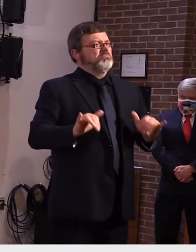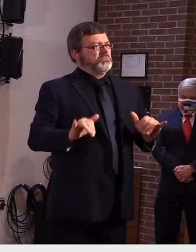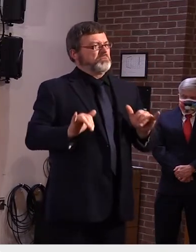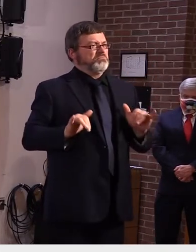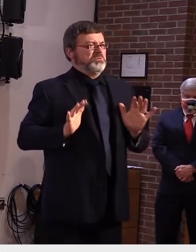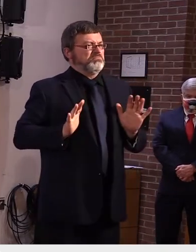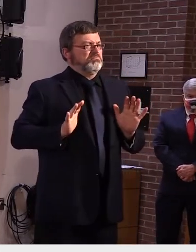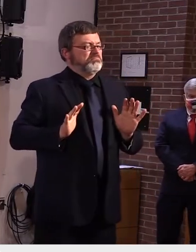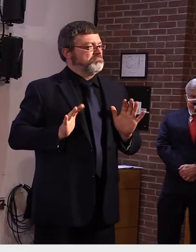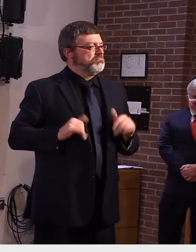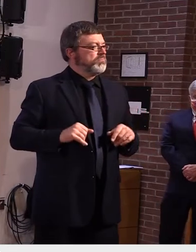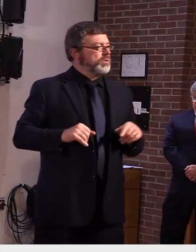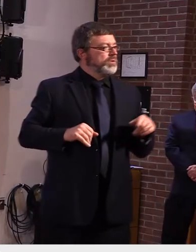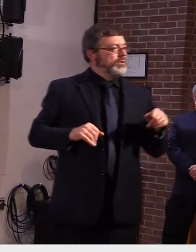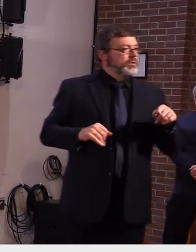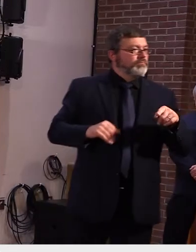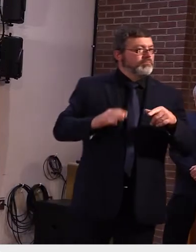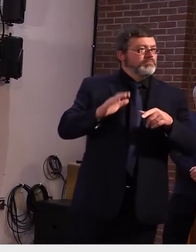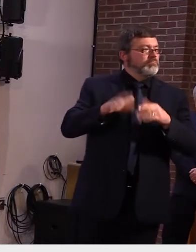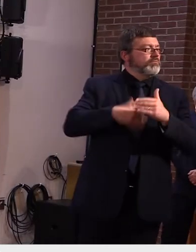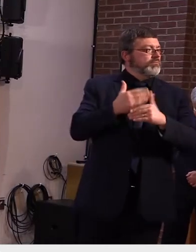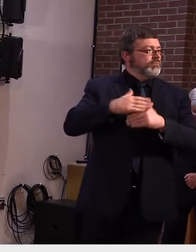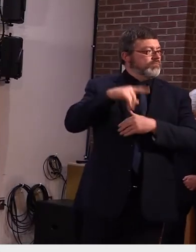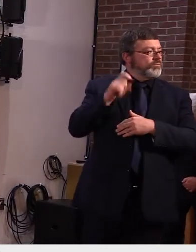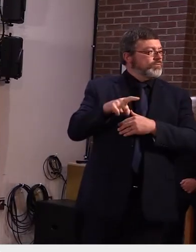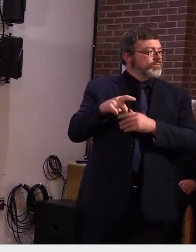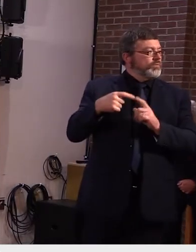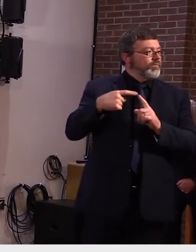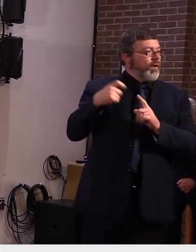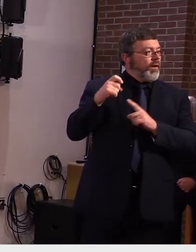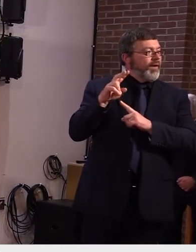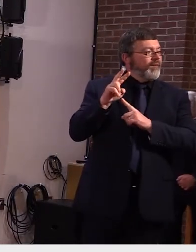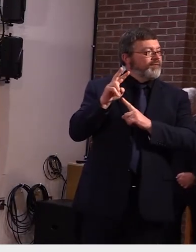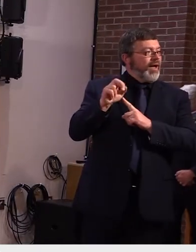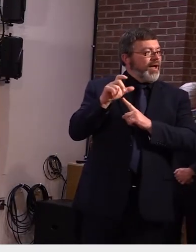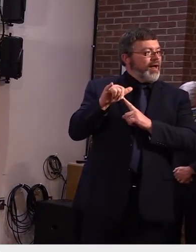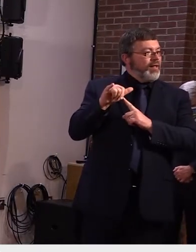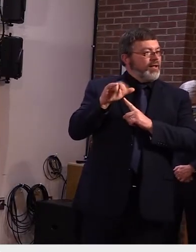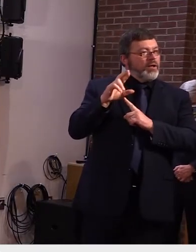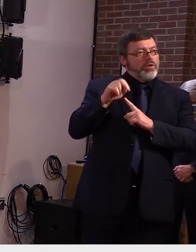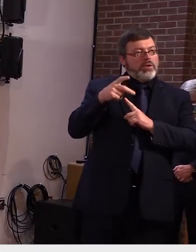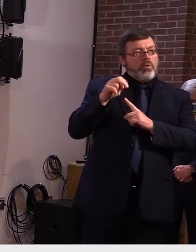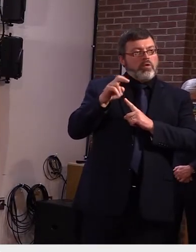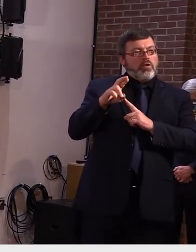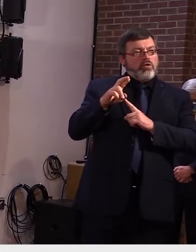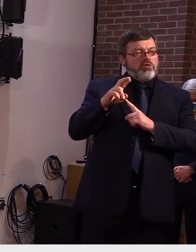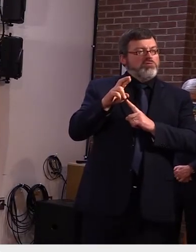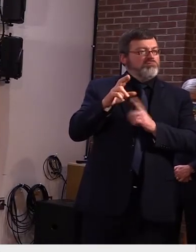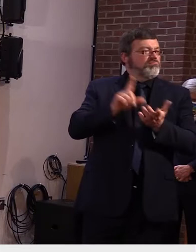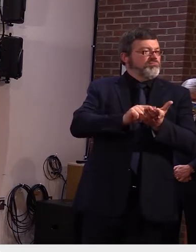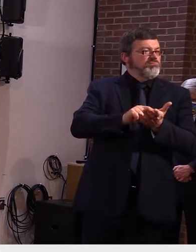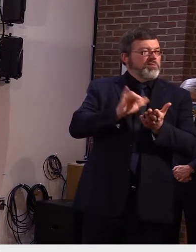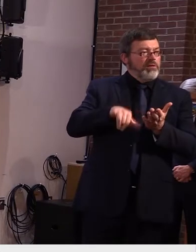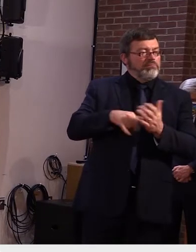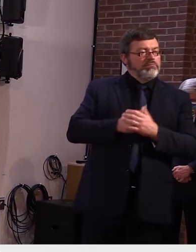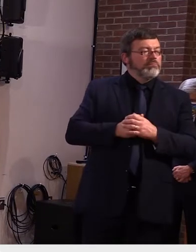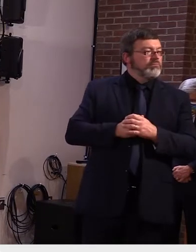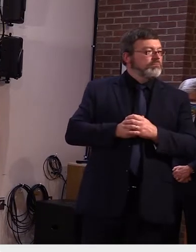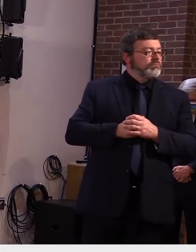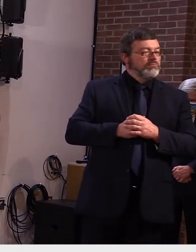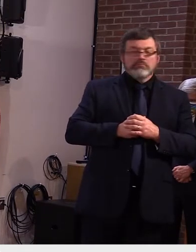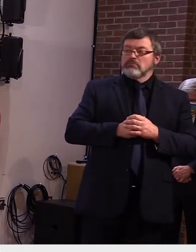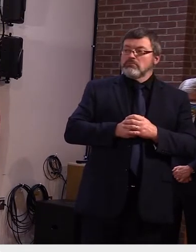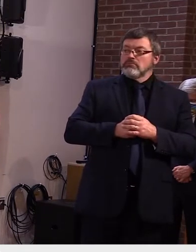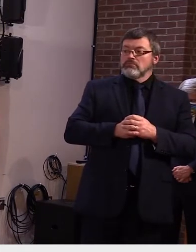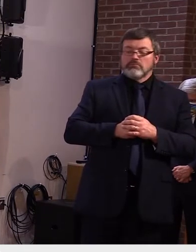lisa loomis the valley reporter hello thanks for taking my call um my question is